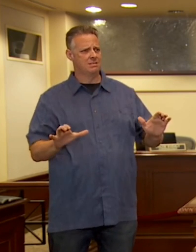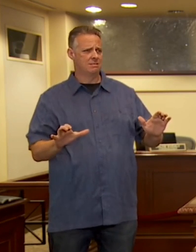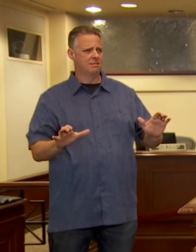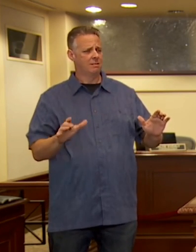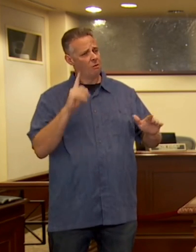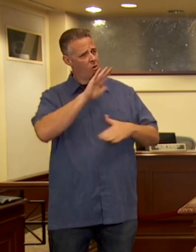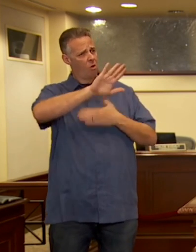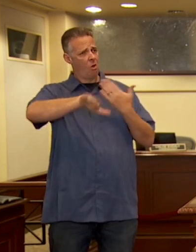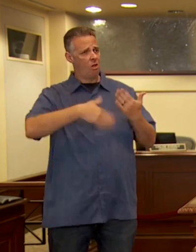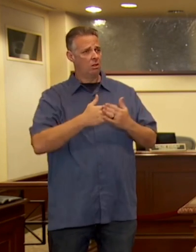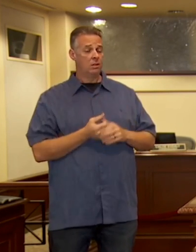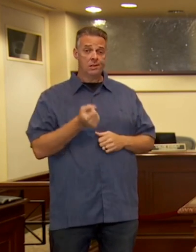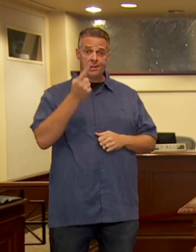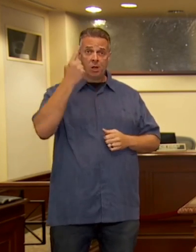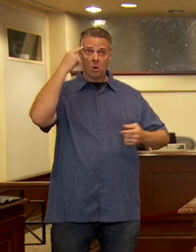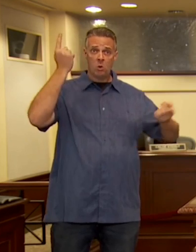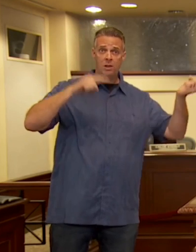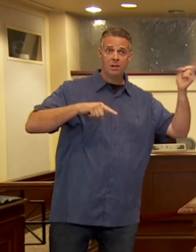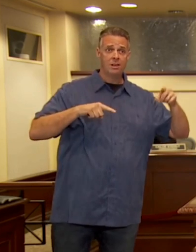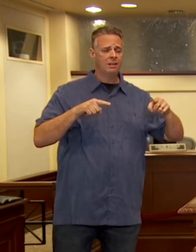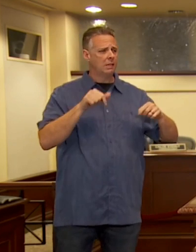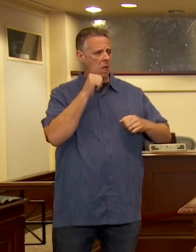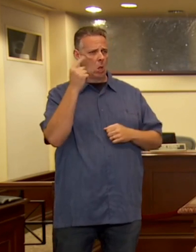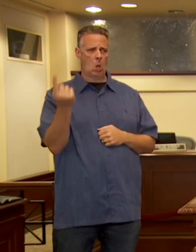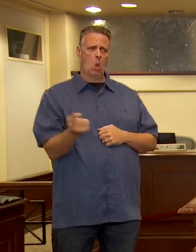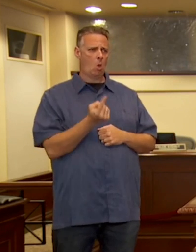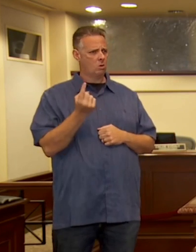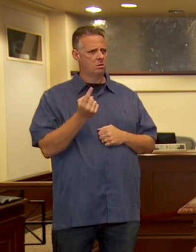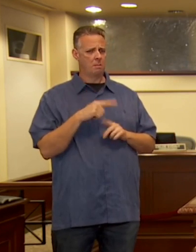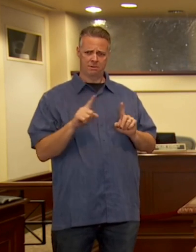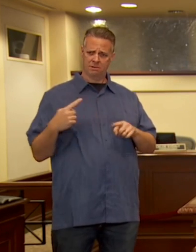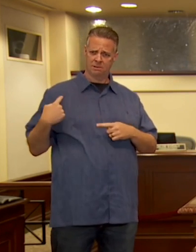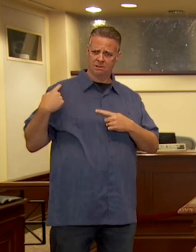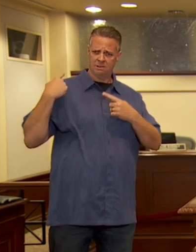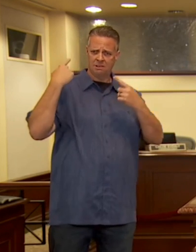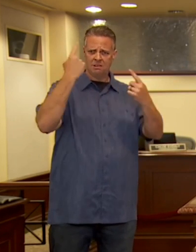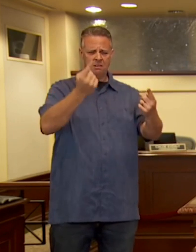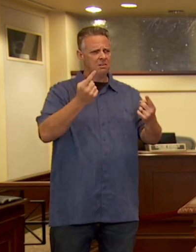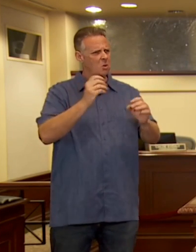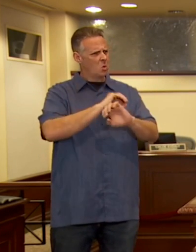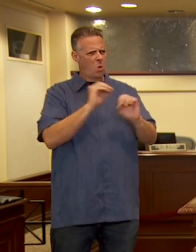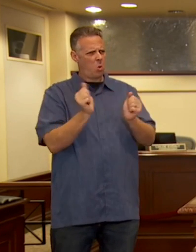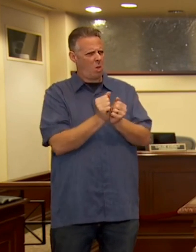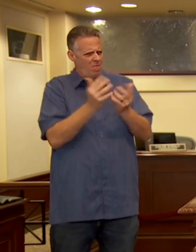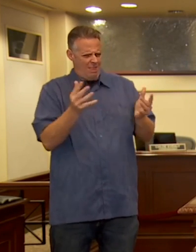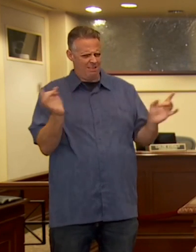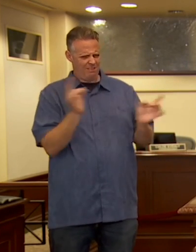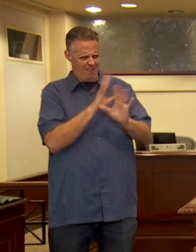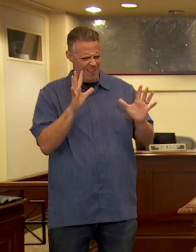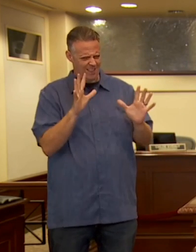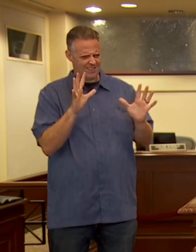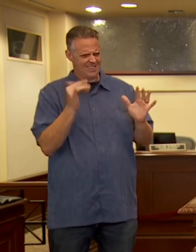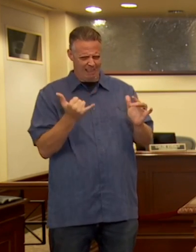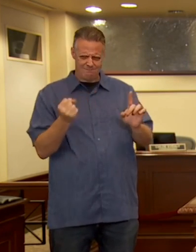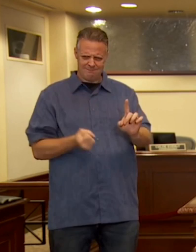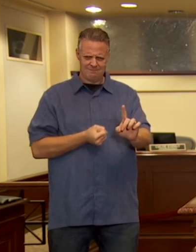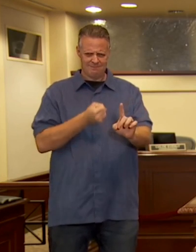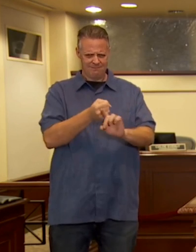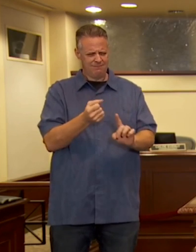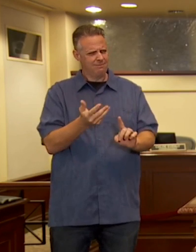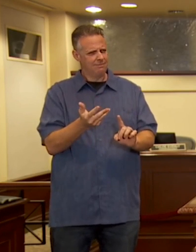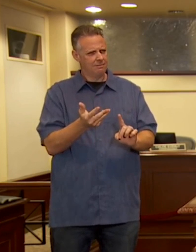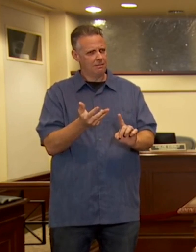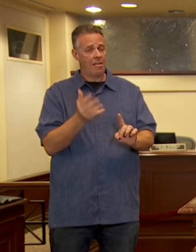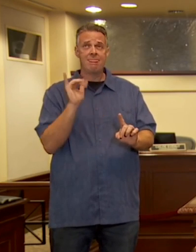have to agree but we've long done so without violence. That's part of what makes this nation